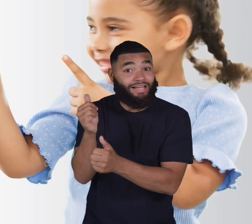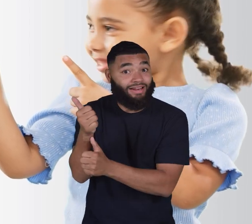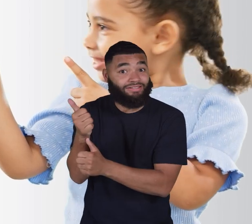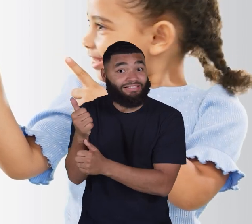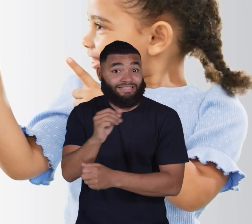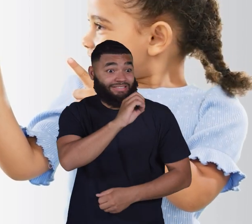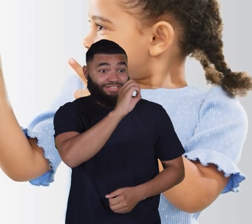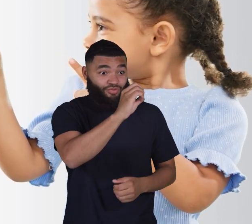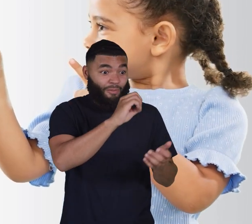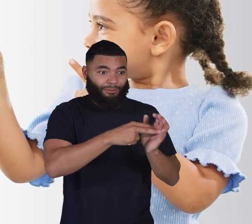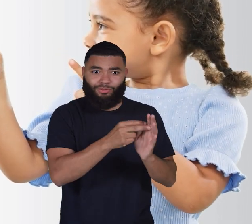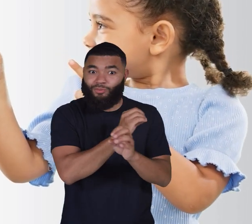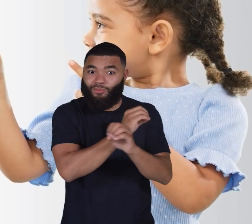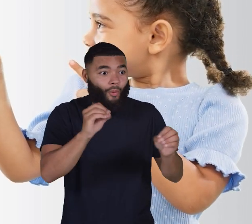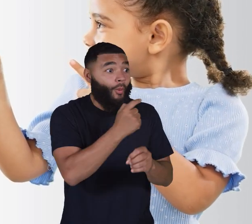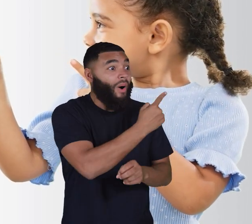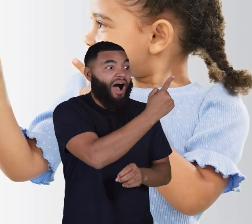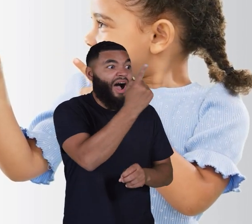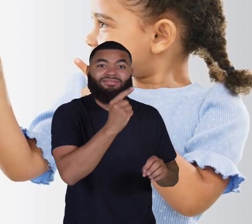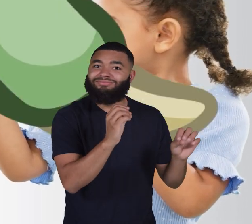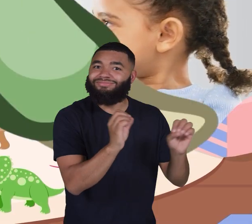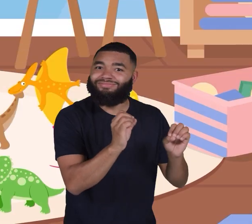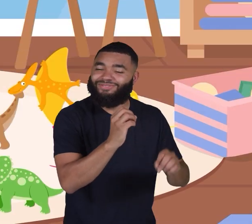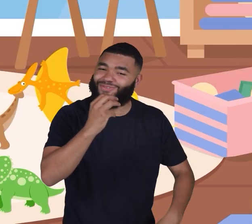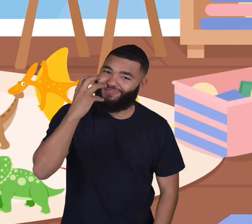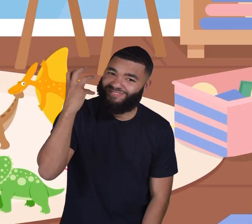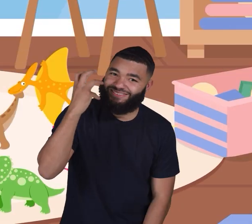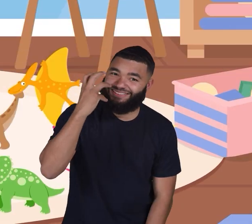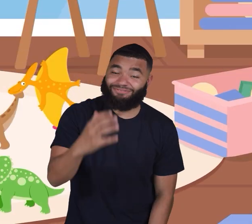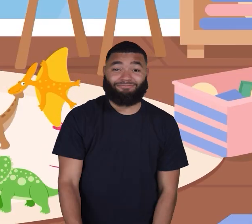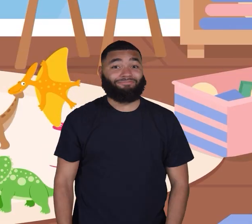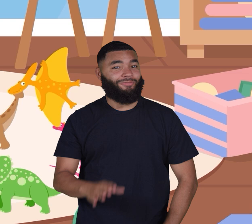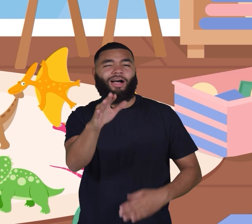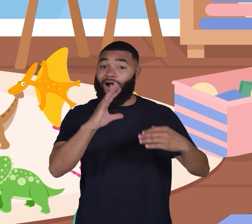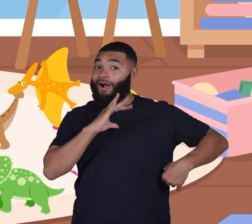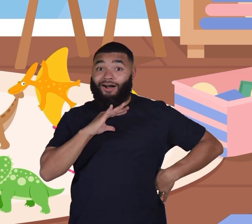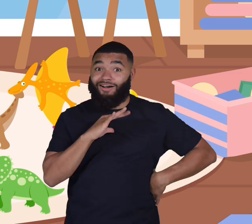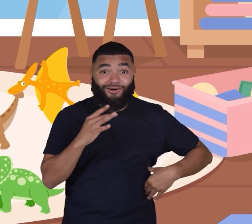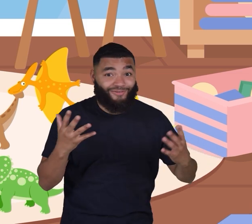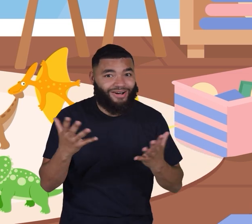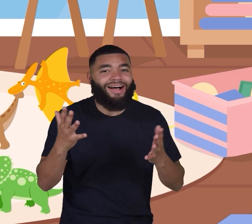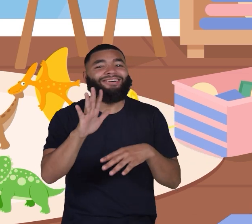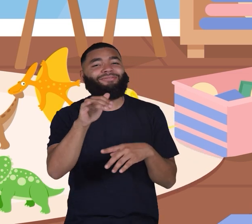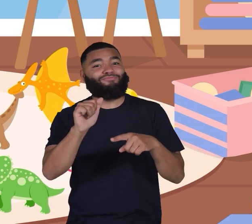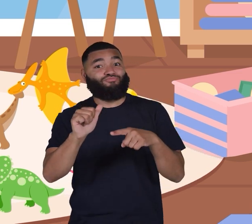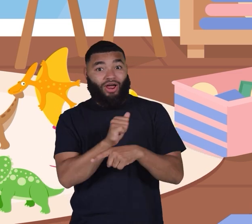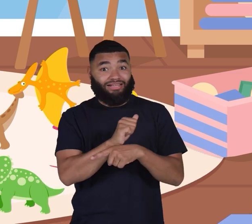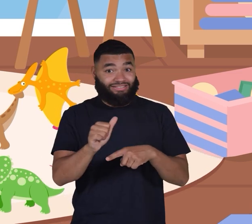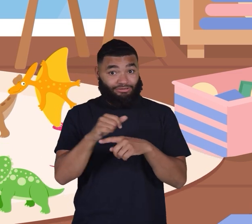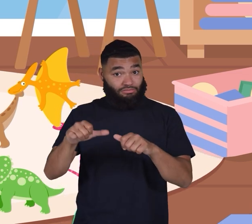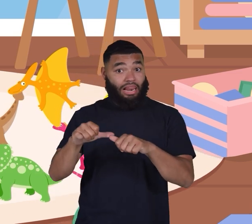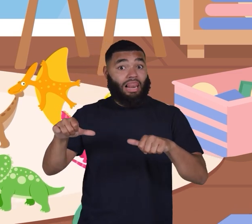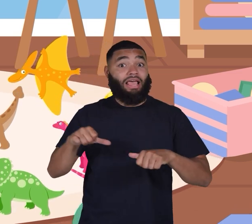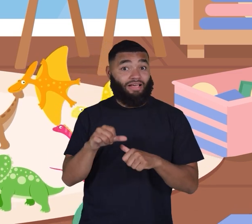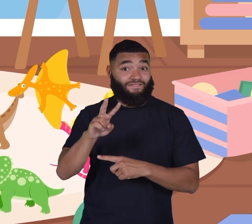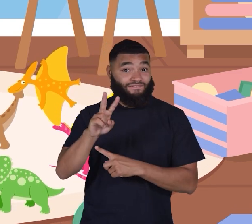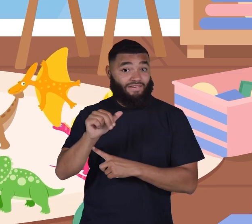ones. Whoa! To make this more fun, let's practice place value using some fun